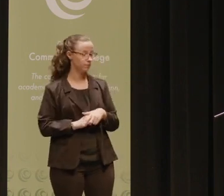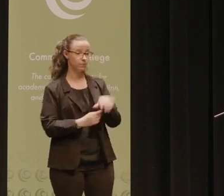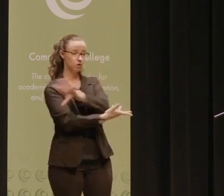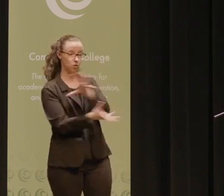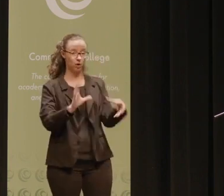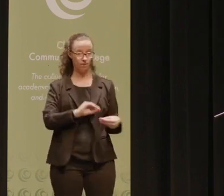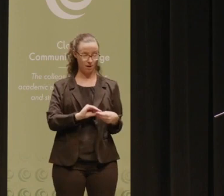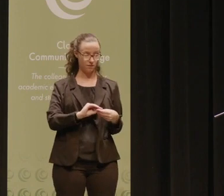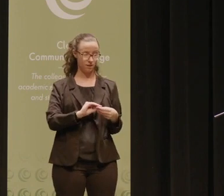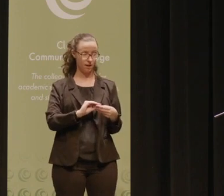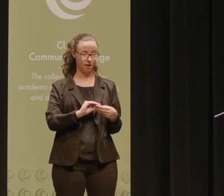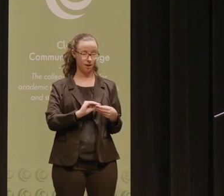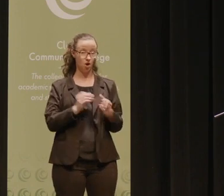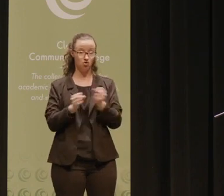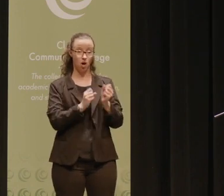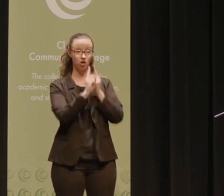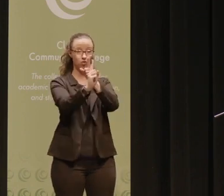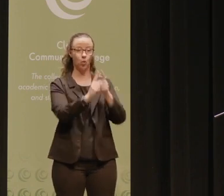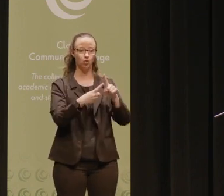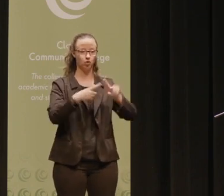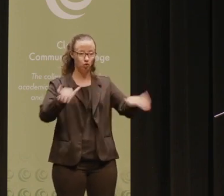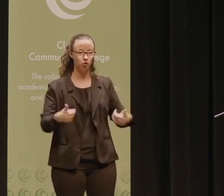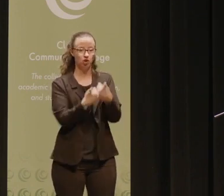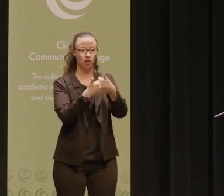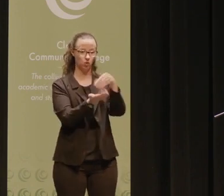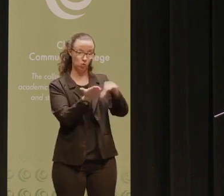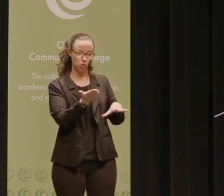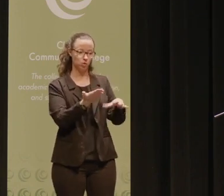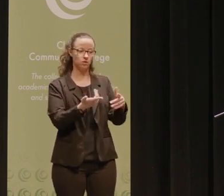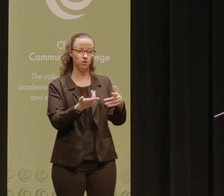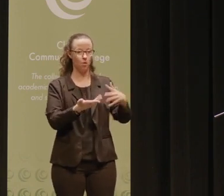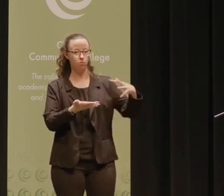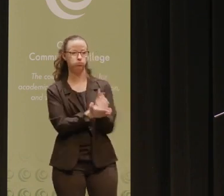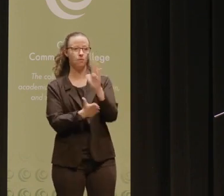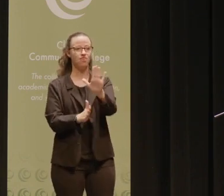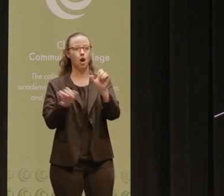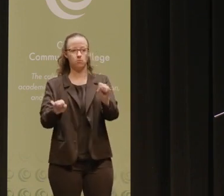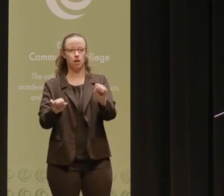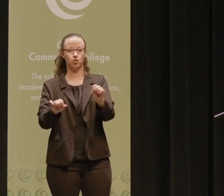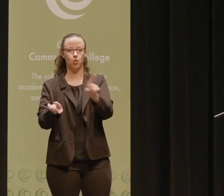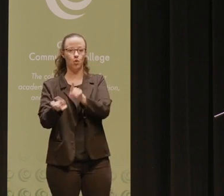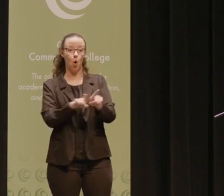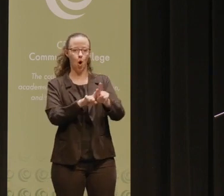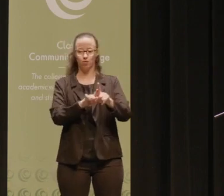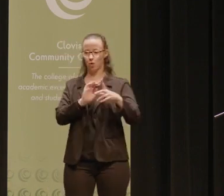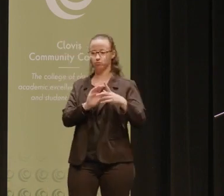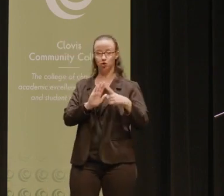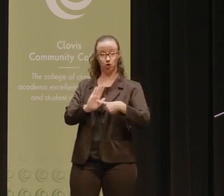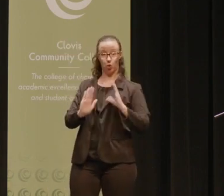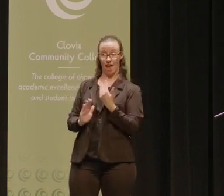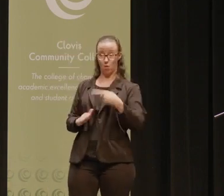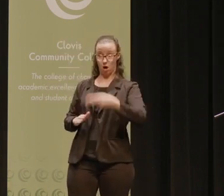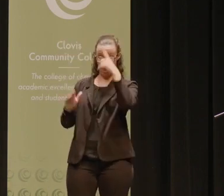Collectively, the goals of these strategies will be to challenge students to maximize their potential while conveying high expectations of them,